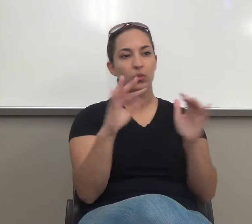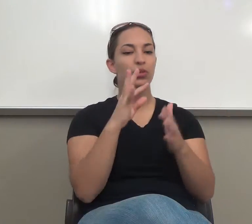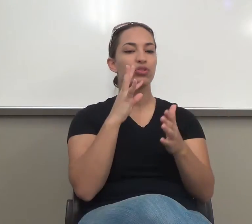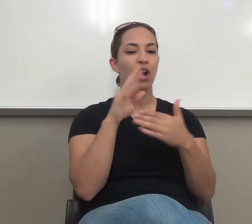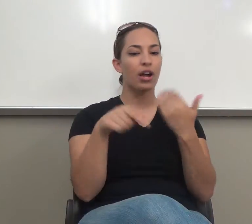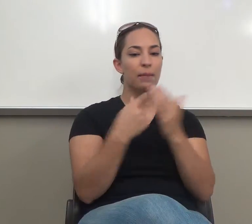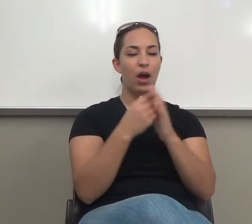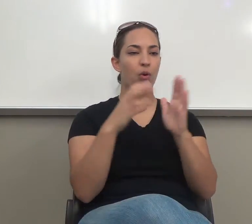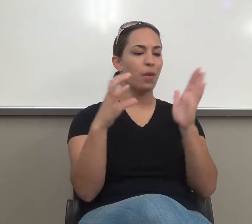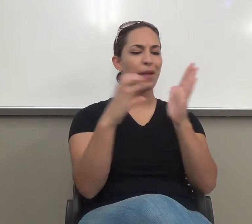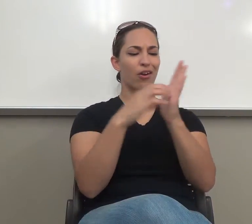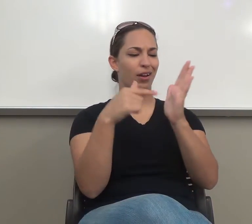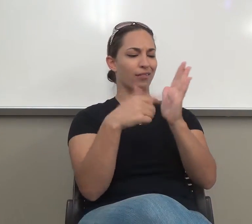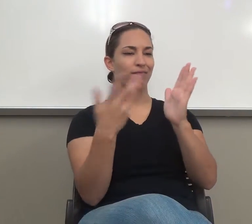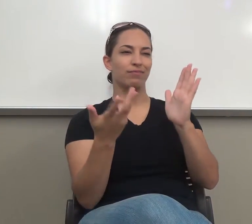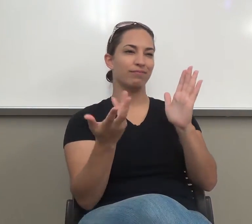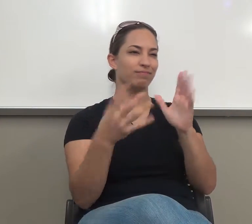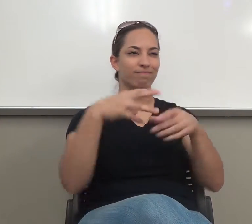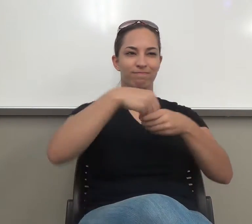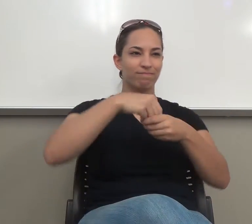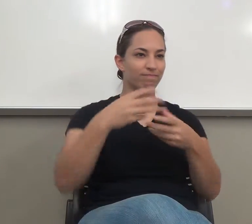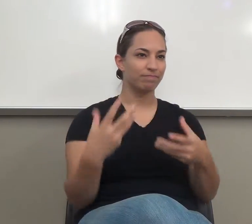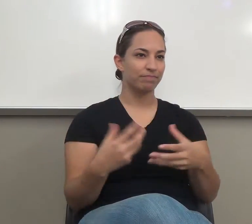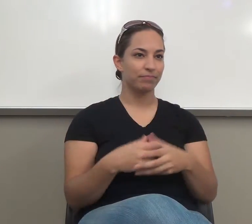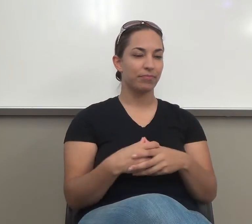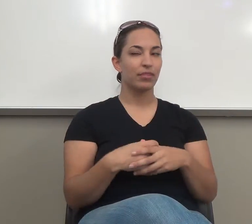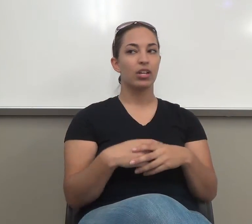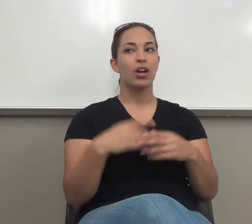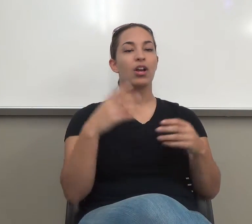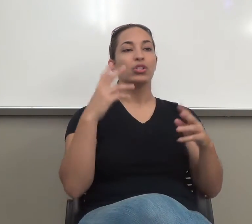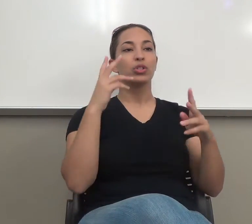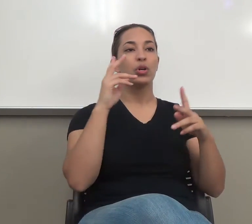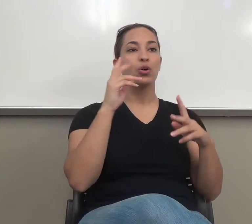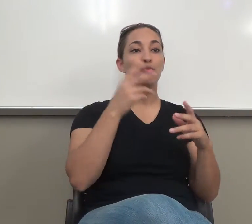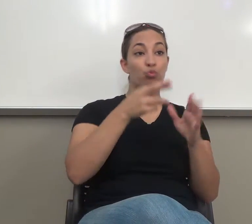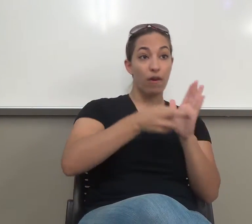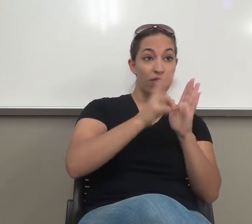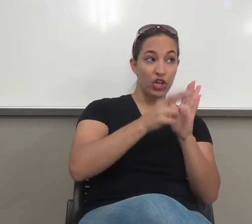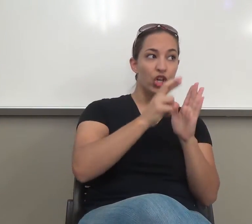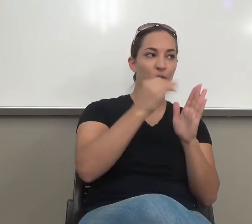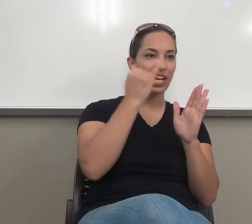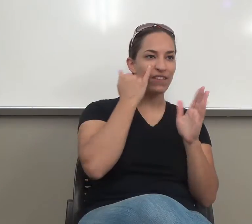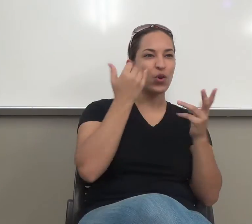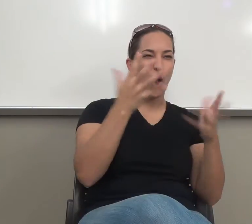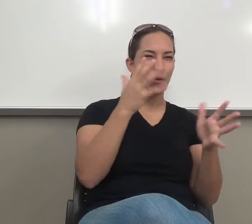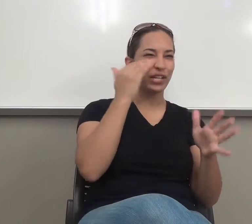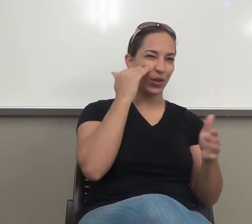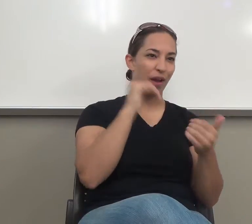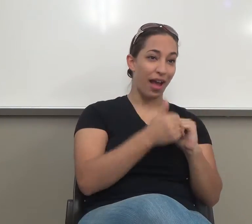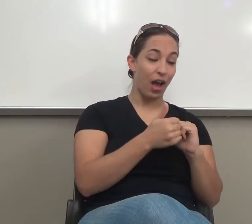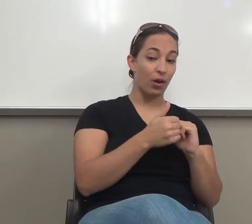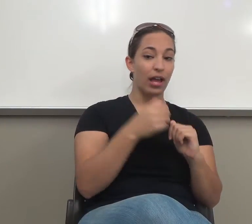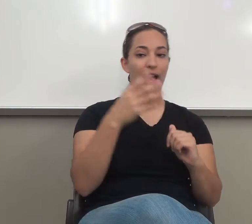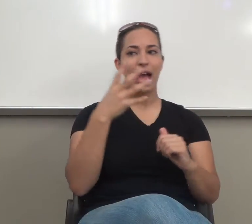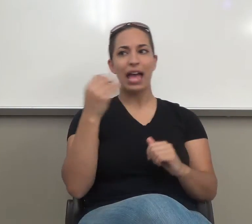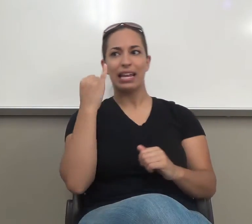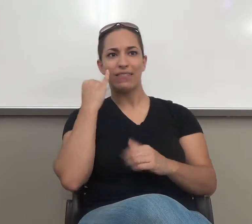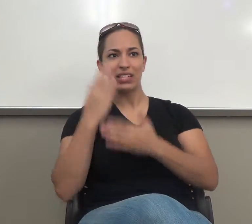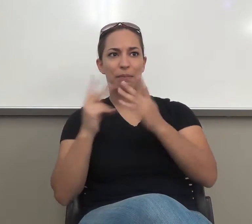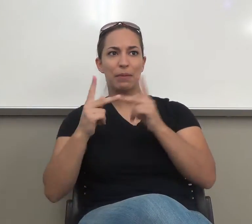who already know how to write a paragraph, and a kind of a catch up for people who are thinking, uh-oh, I know what she's talking about, maybe I don't belong in